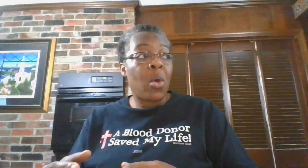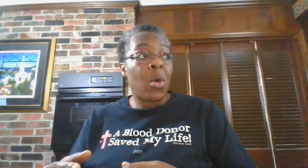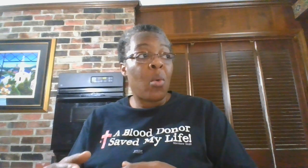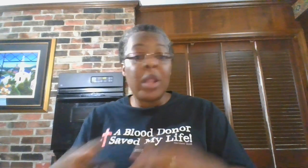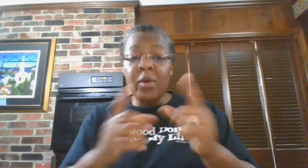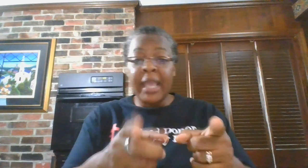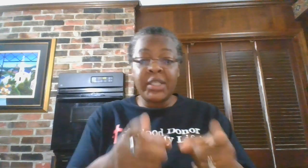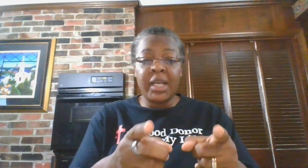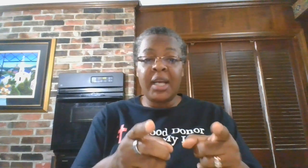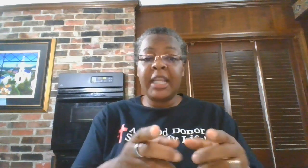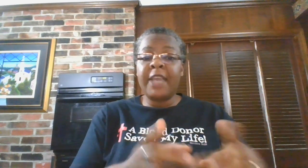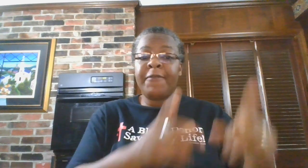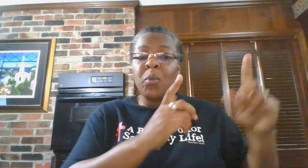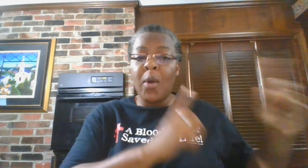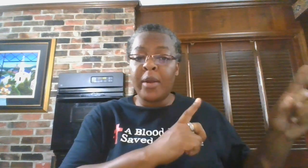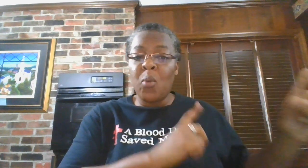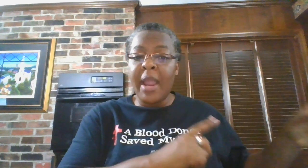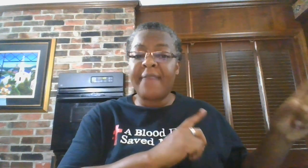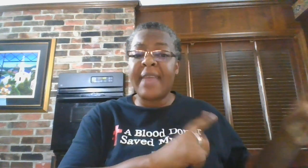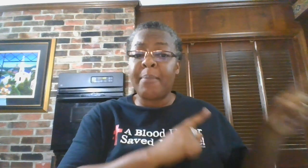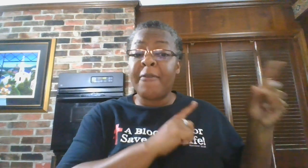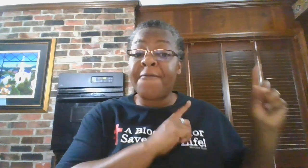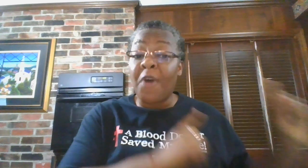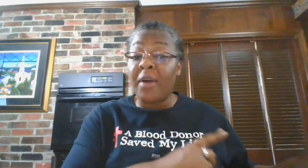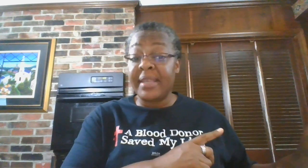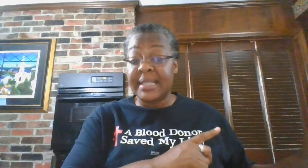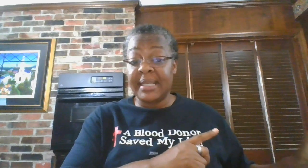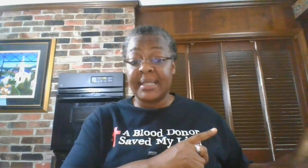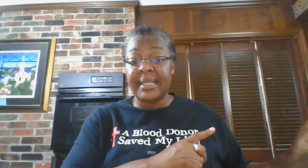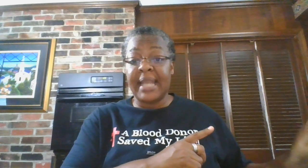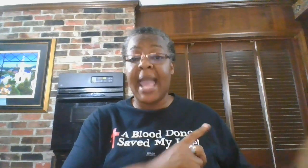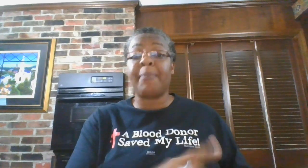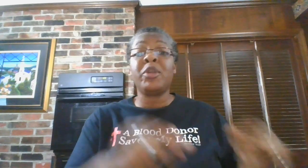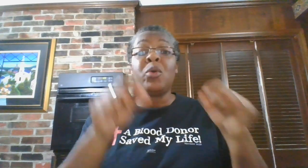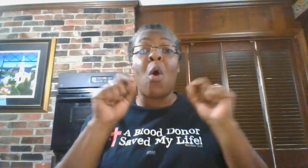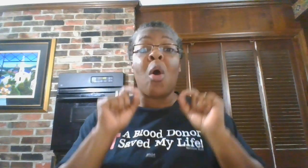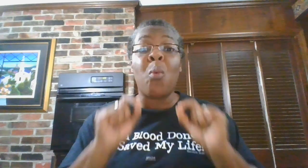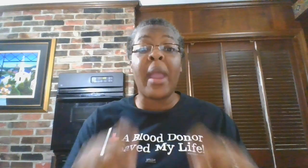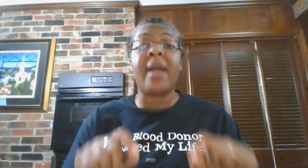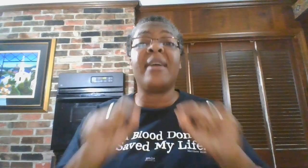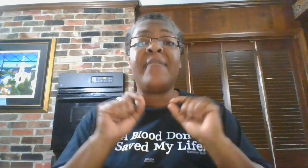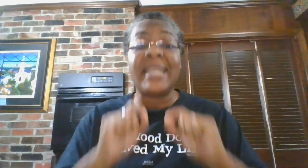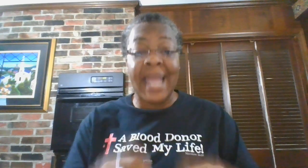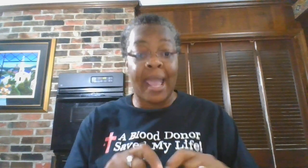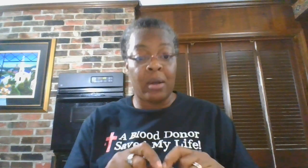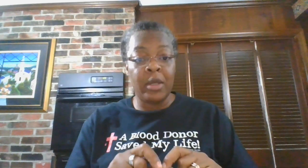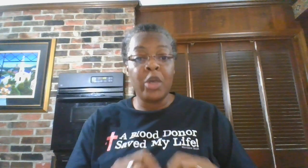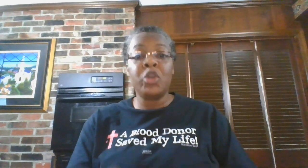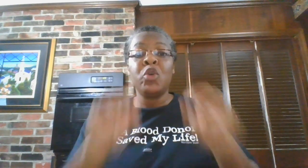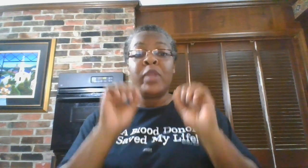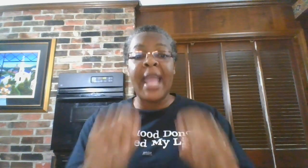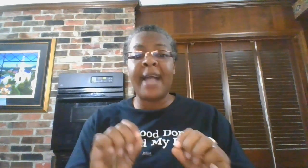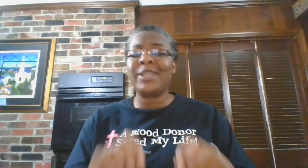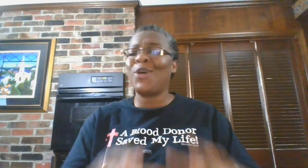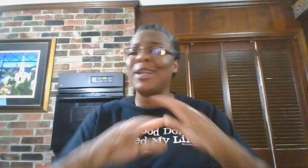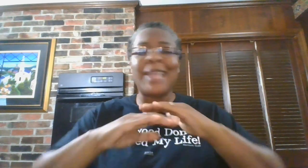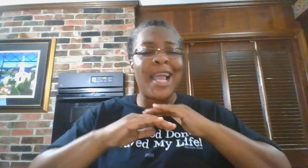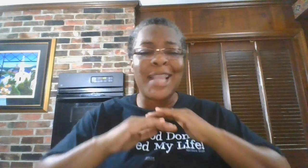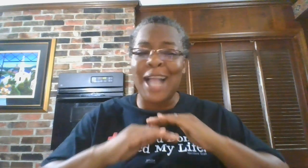Well, okay, John, if you weren't aware of that before this incident happened, you are aware of it now. You now know that they are not